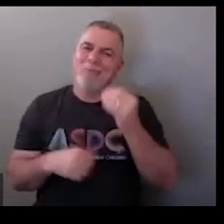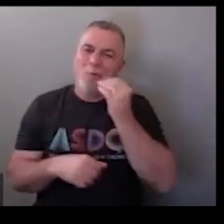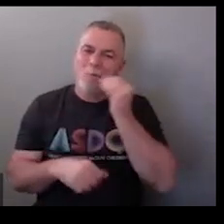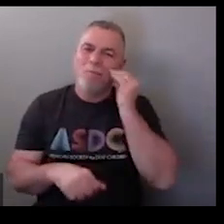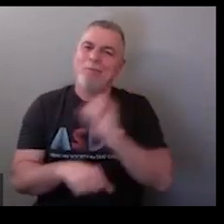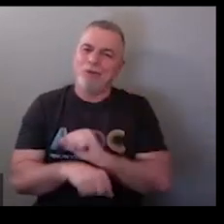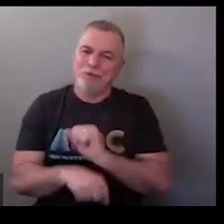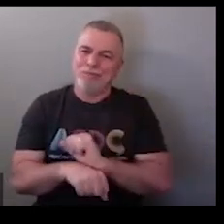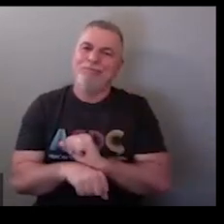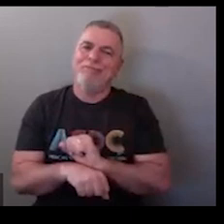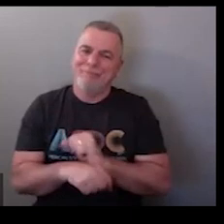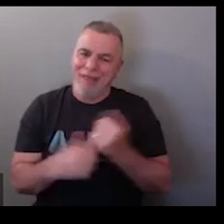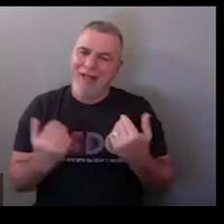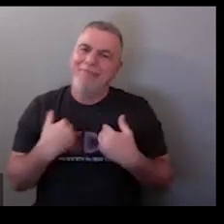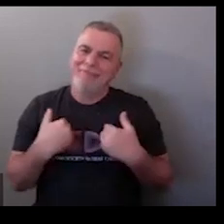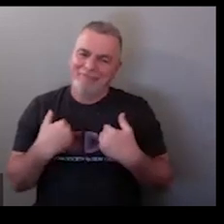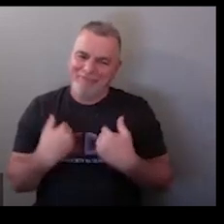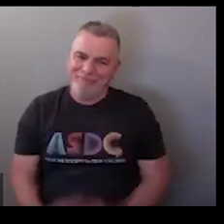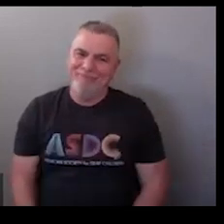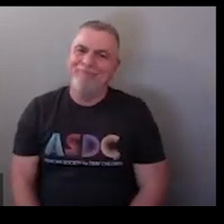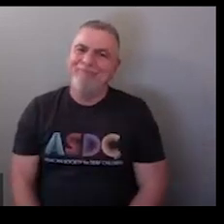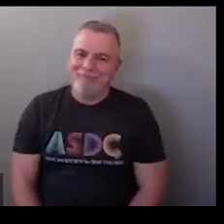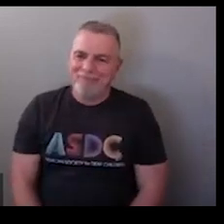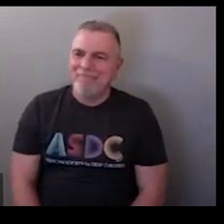or yes you have homework